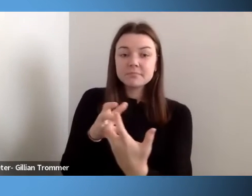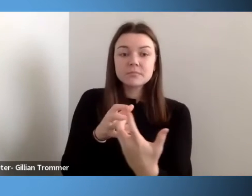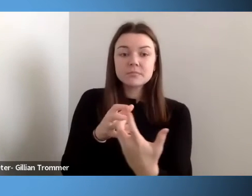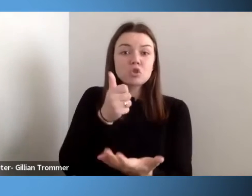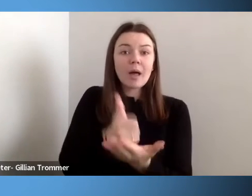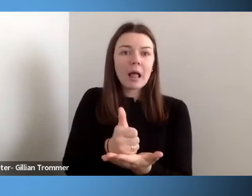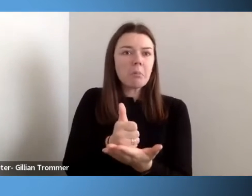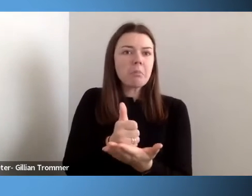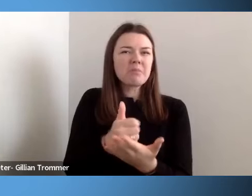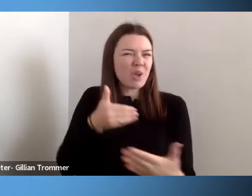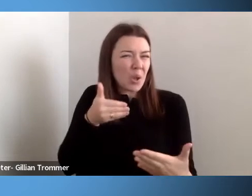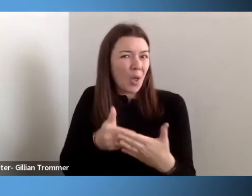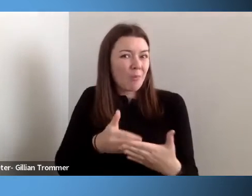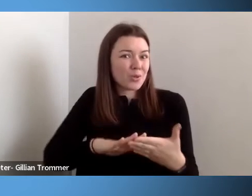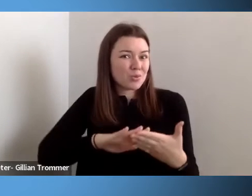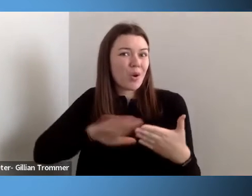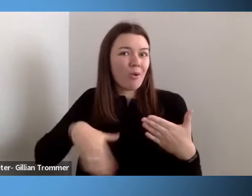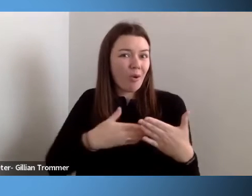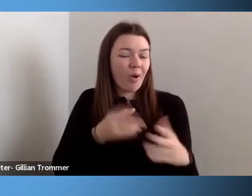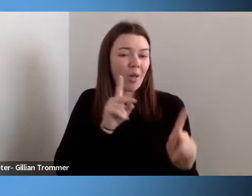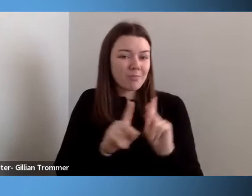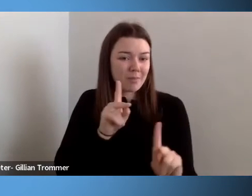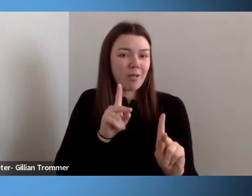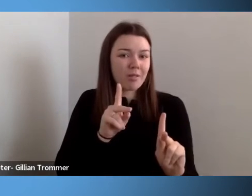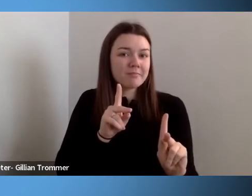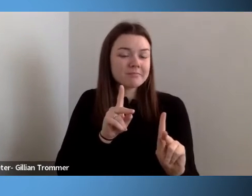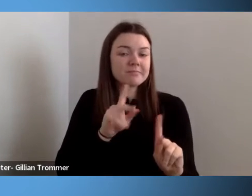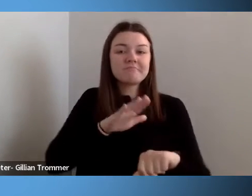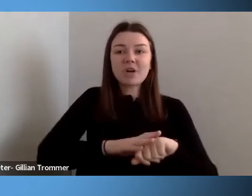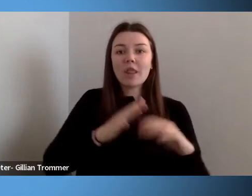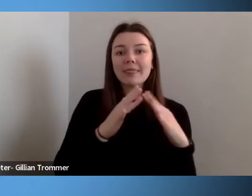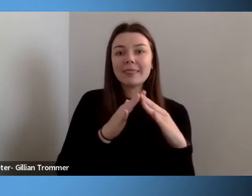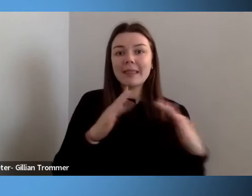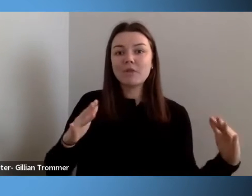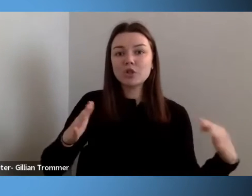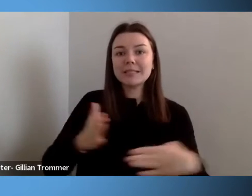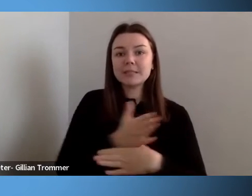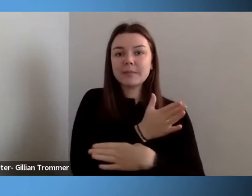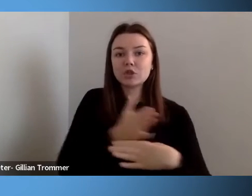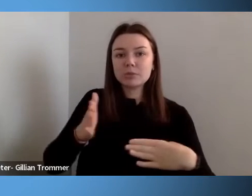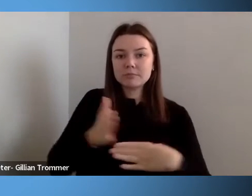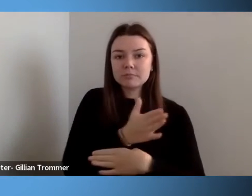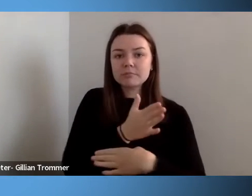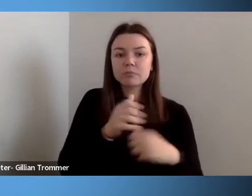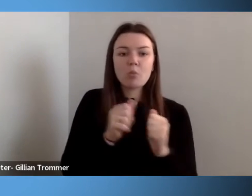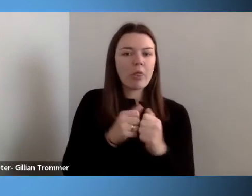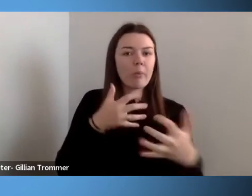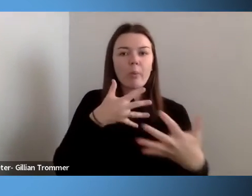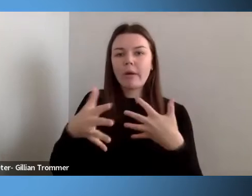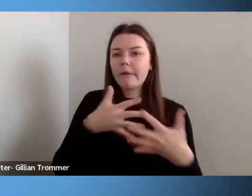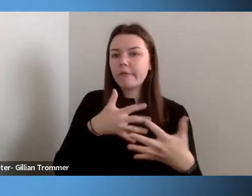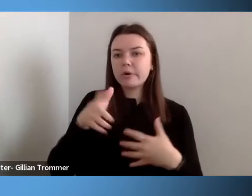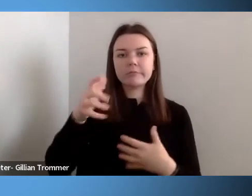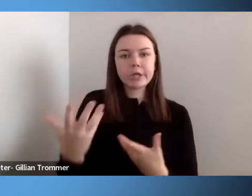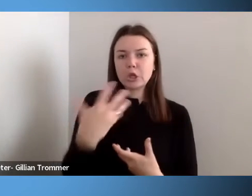on the diversity spectrum with inclusion needs. I ask